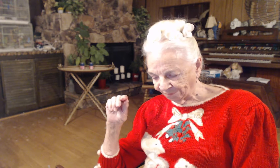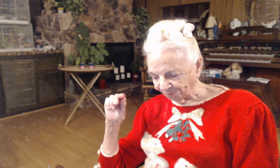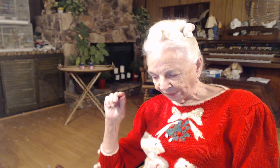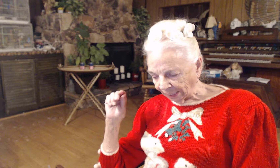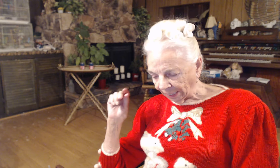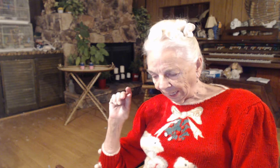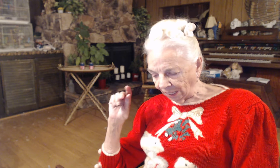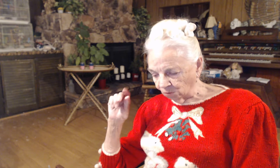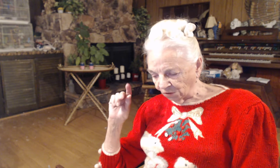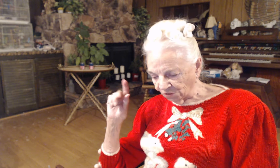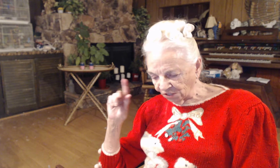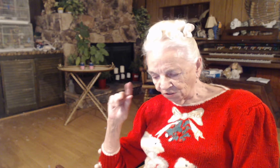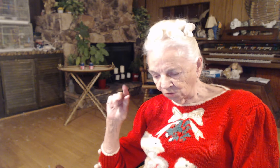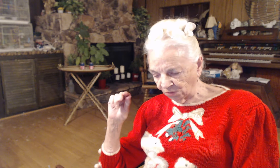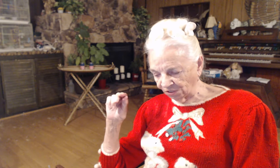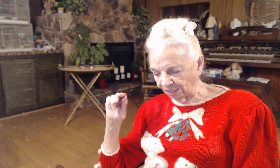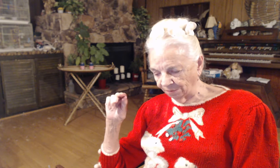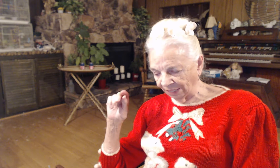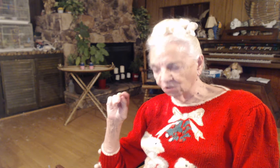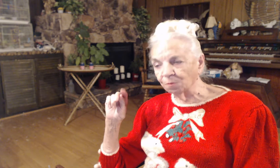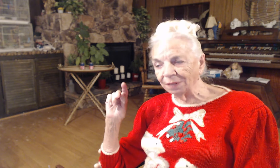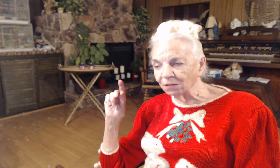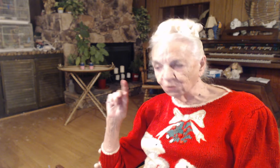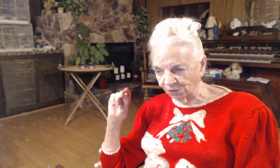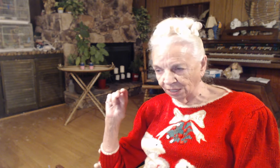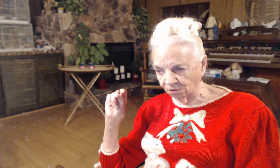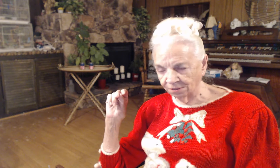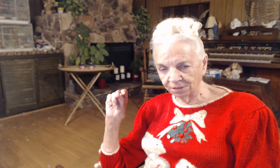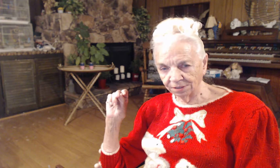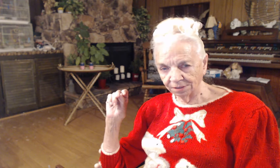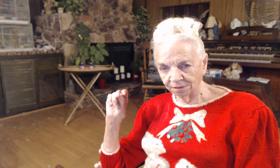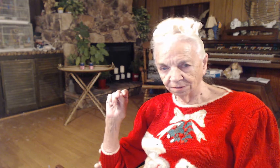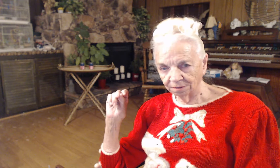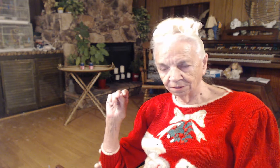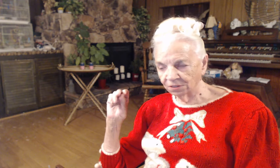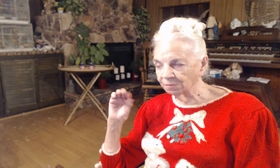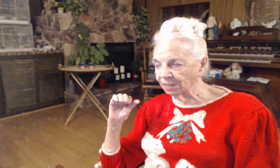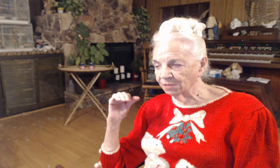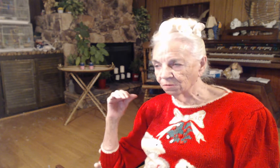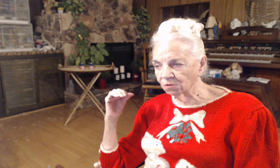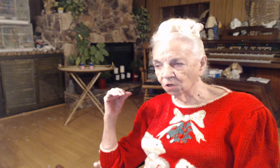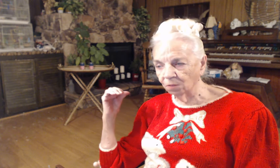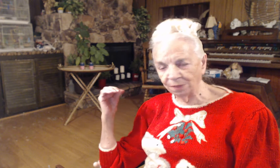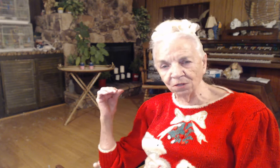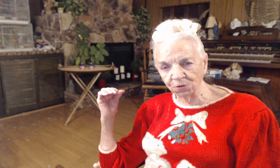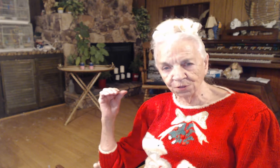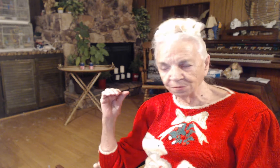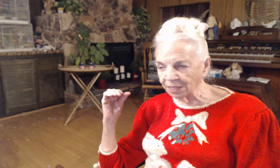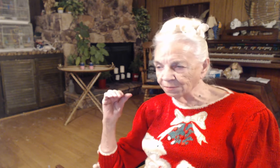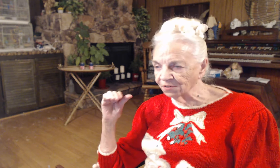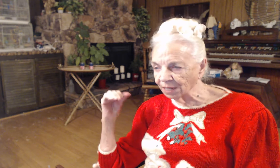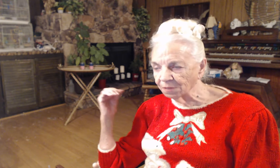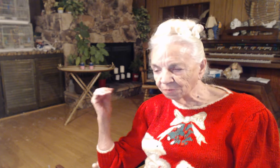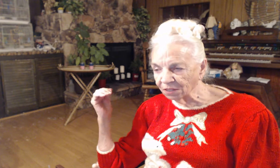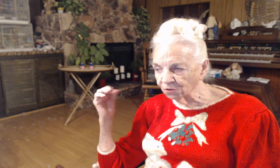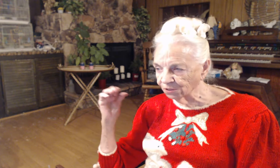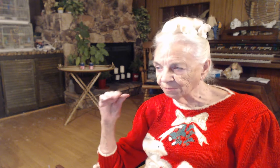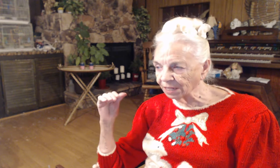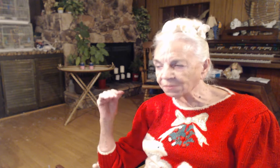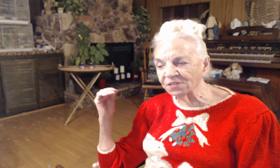And when Jesus was come into Peter's house, sometimes he was called Peter, sometimes Simon Peter, sometimes Simon.